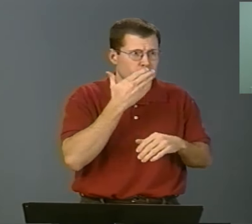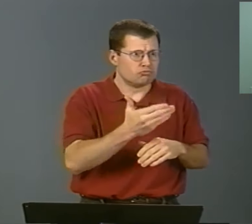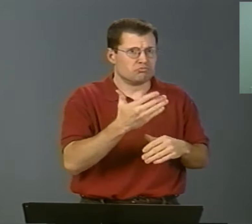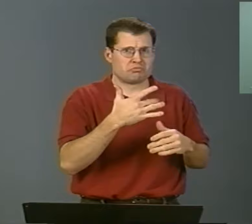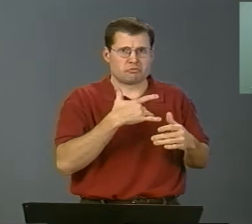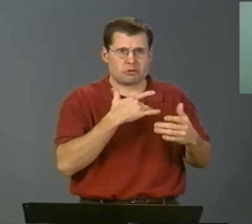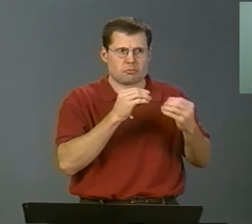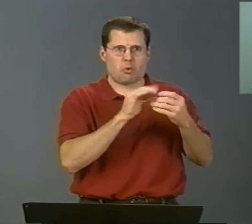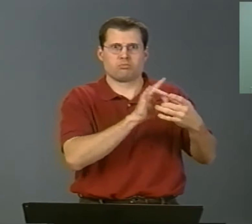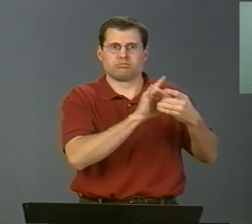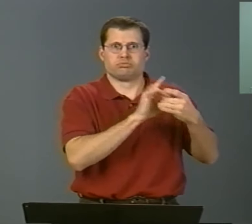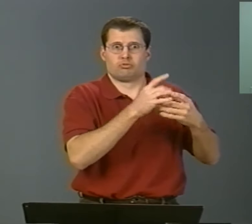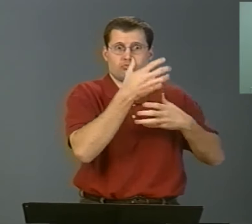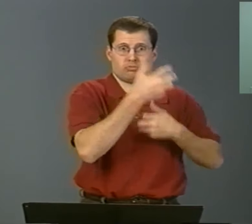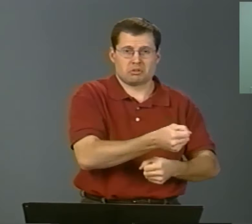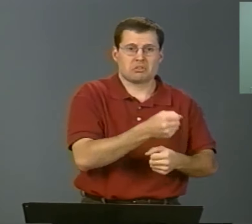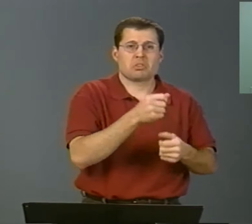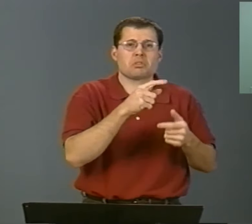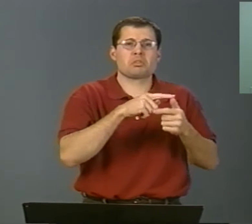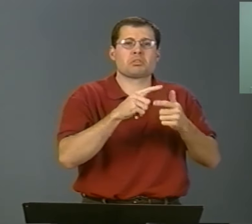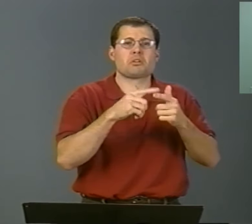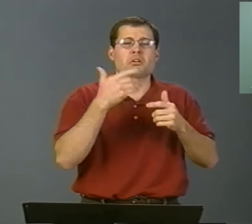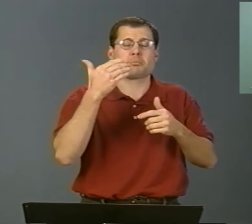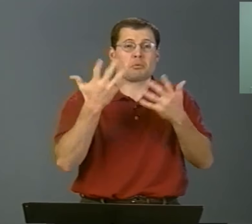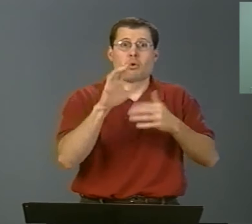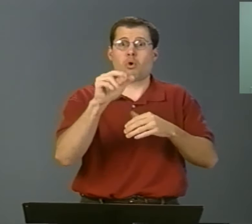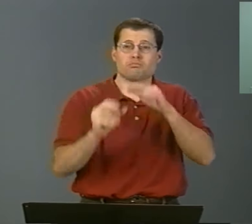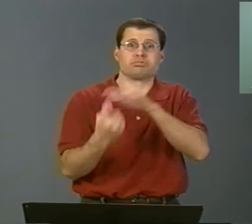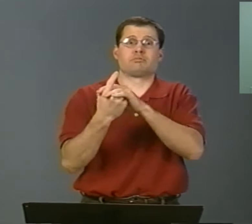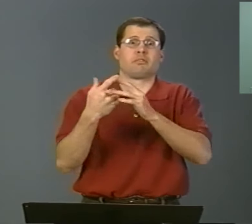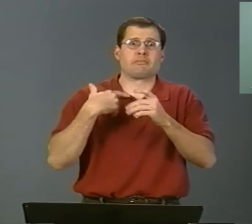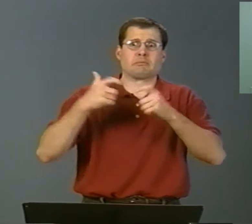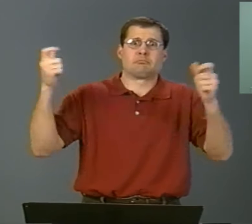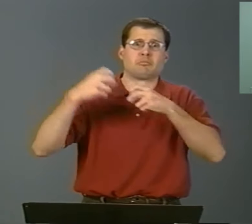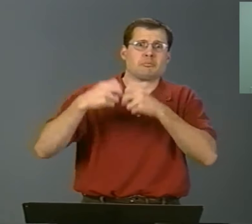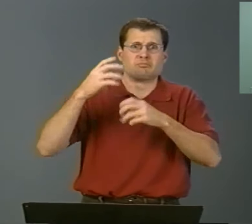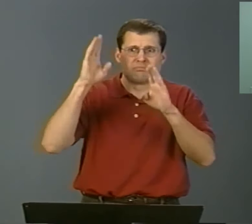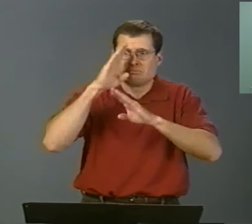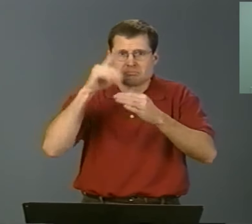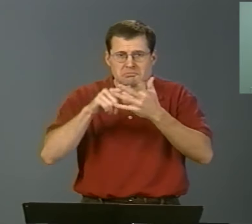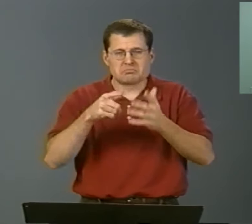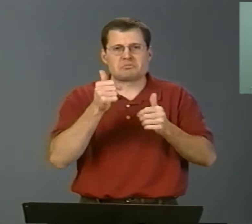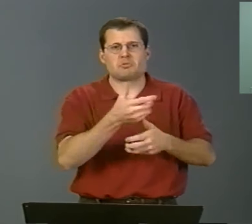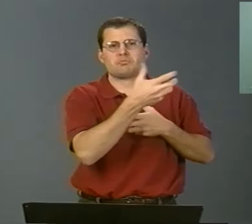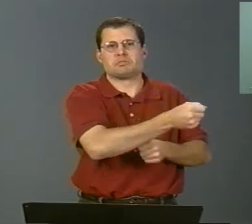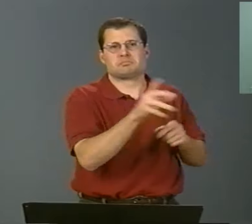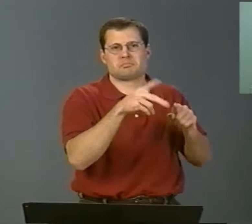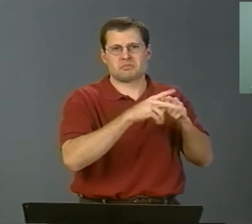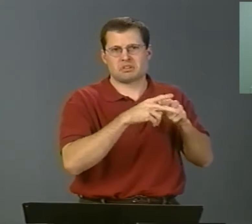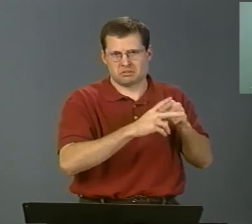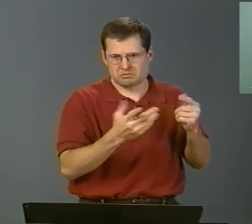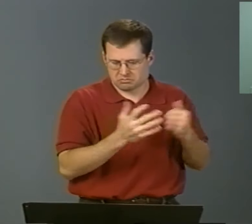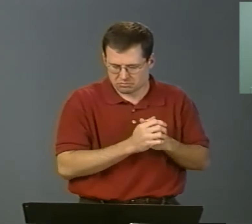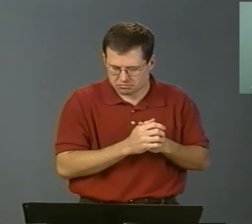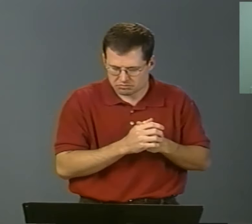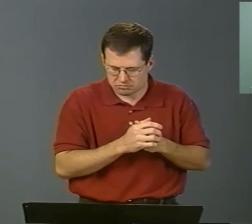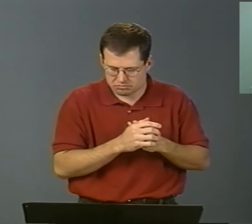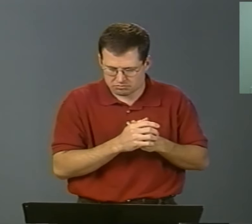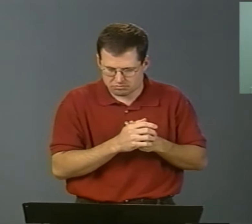waiting until it's a huge problem. That also helps when you can build confidence in your mechanic